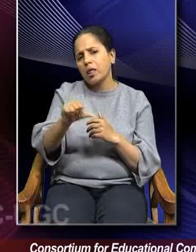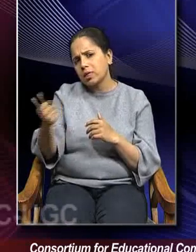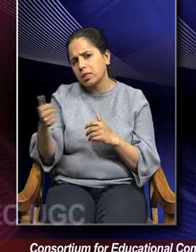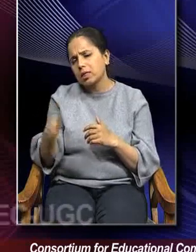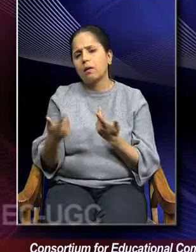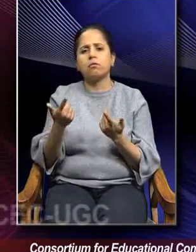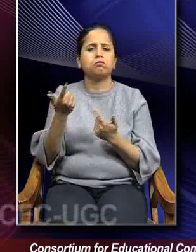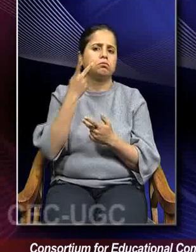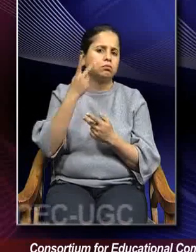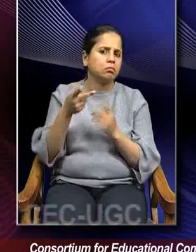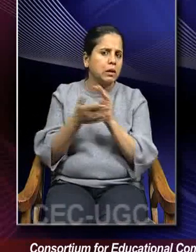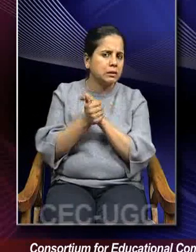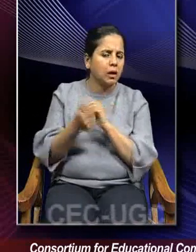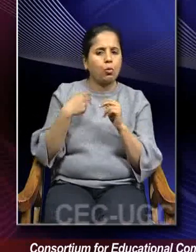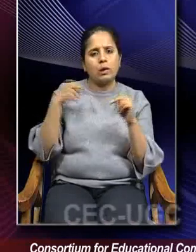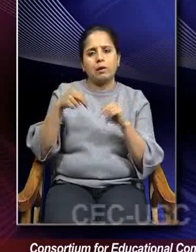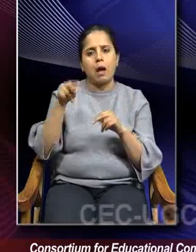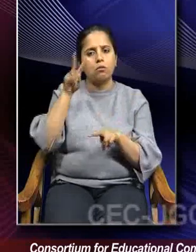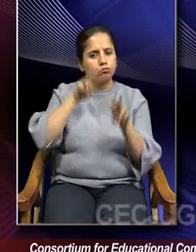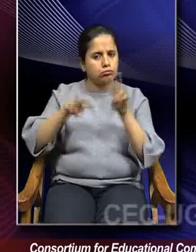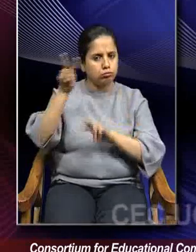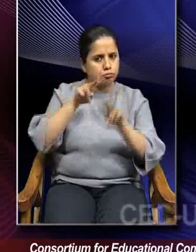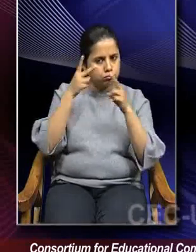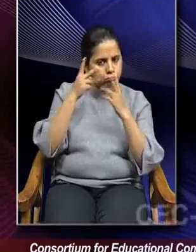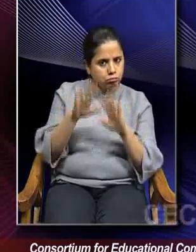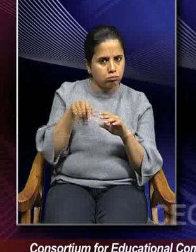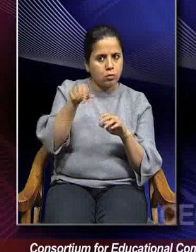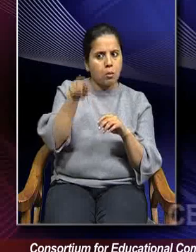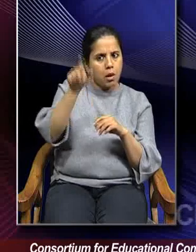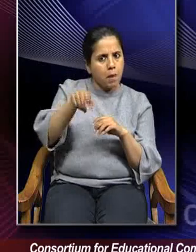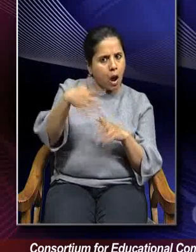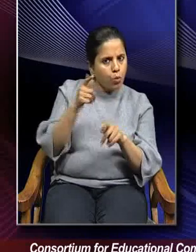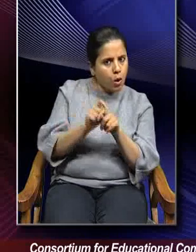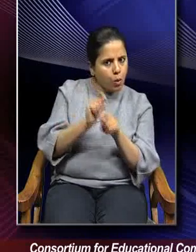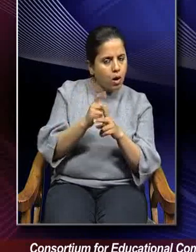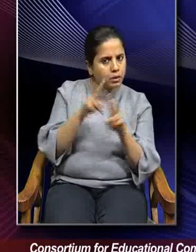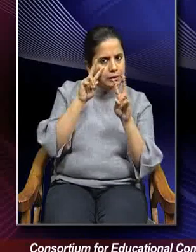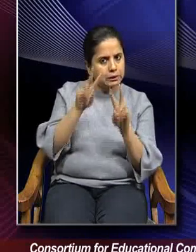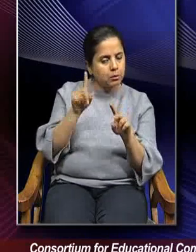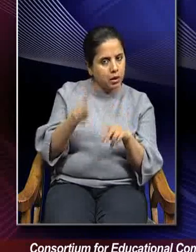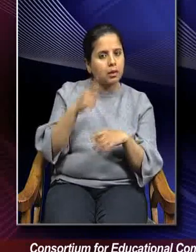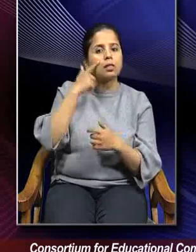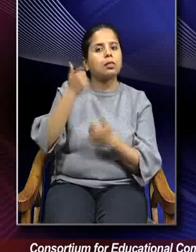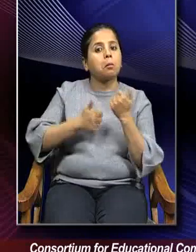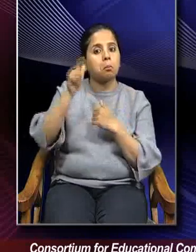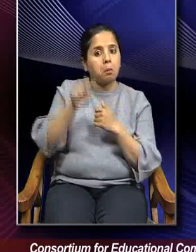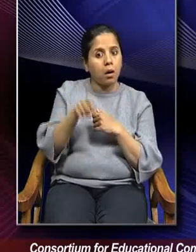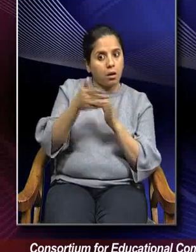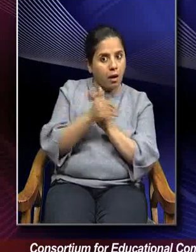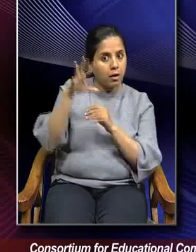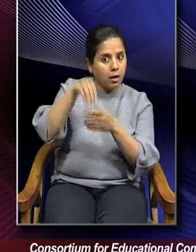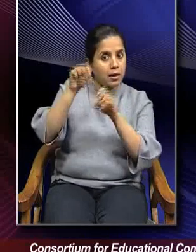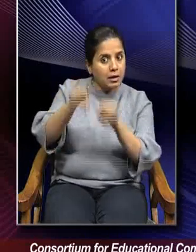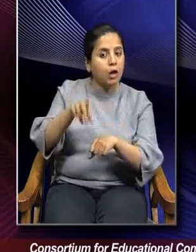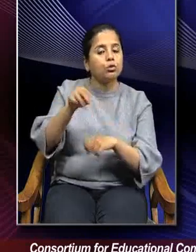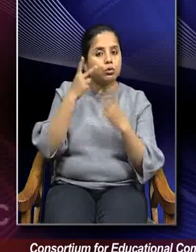competencies, we need to observe them, we need to observe our employee, and then test whether that competency is present or